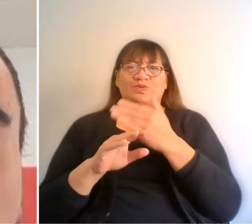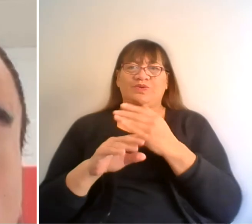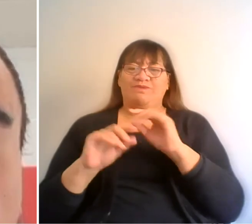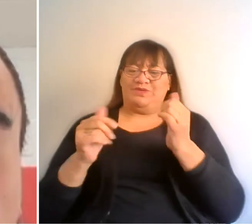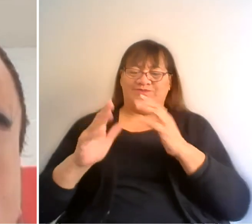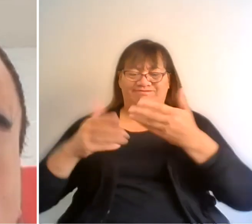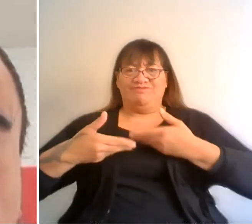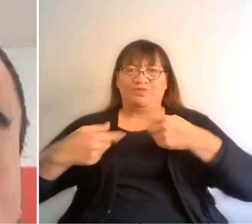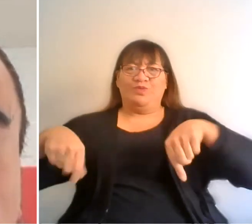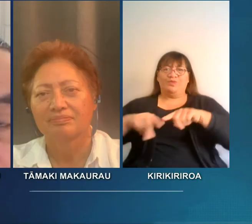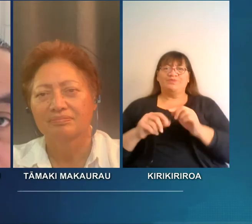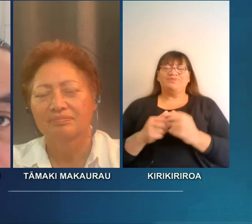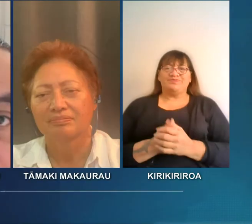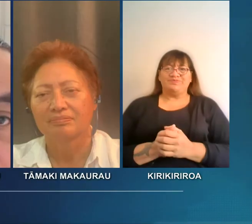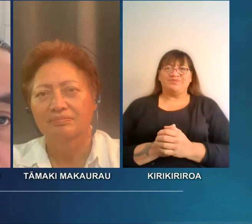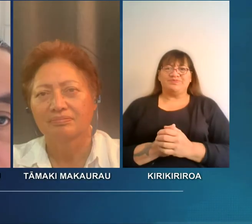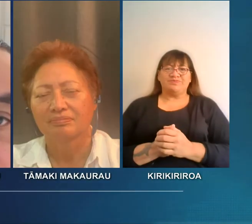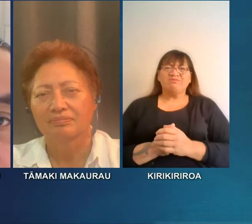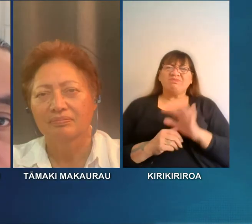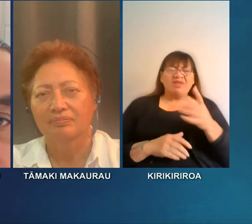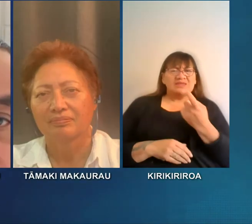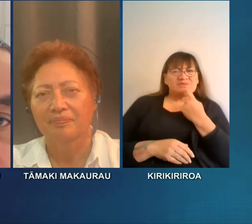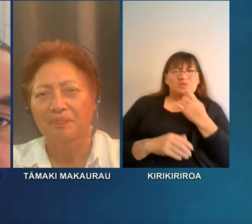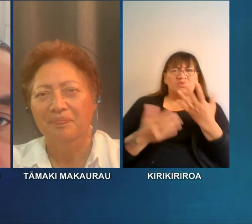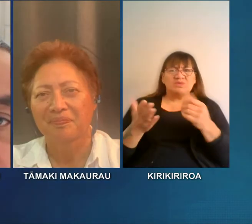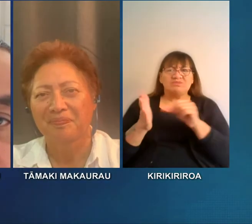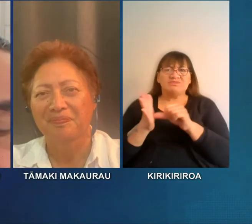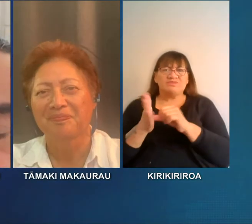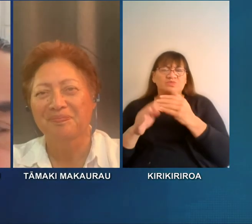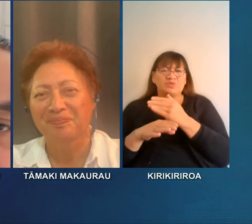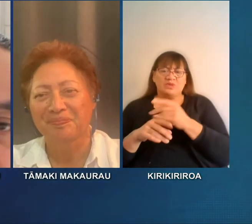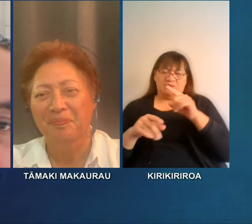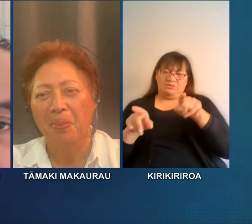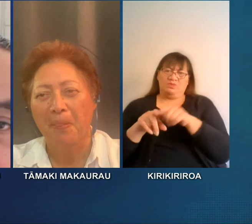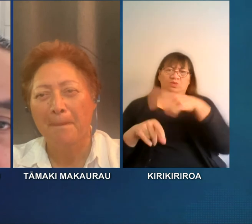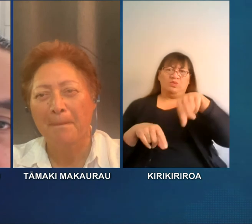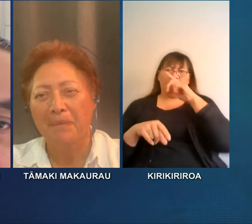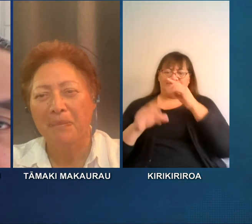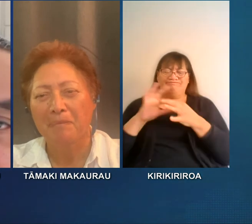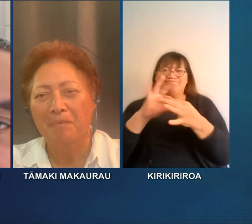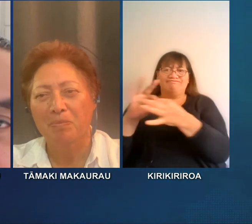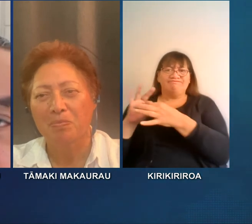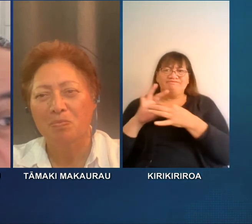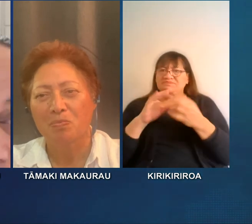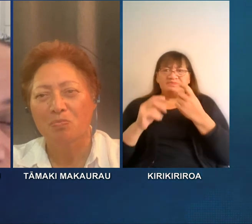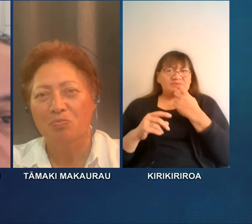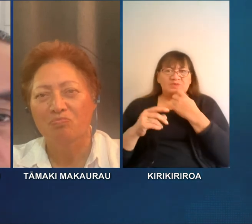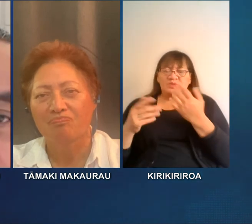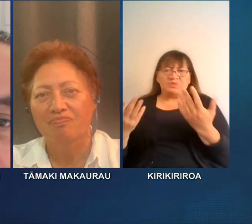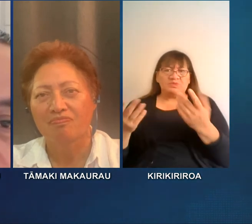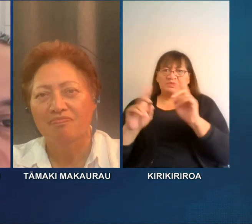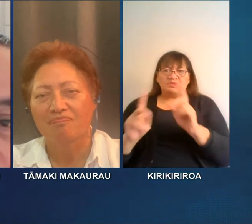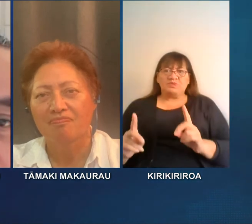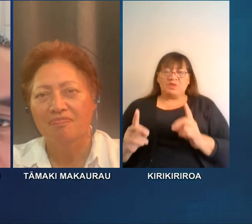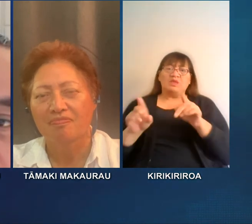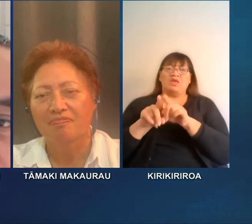tātakarua. He ngāwari, he uaua rā nei te whakatopu mai i ngā rōpū, i ngā iwi o tāmaki